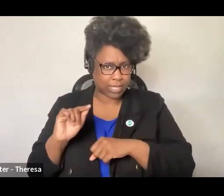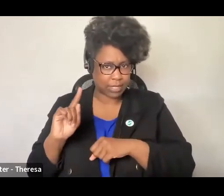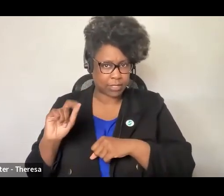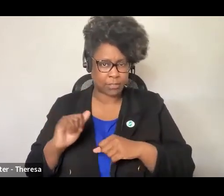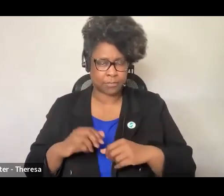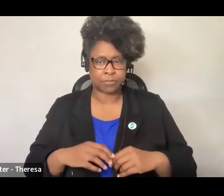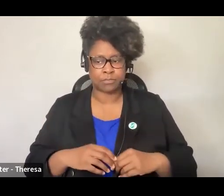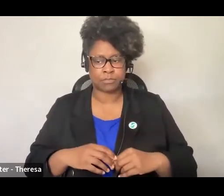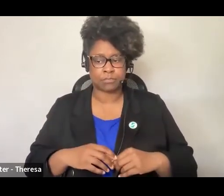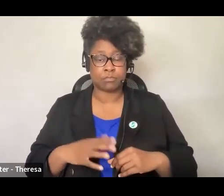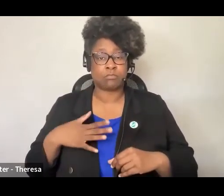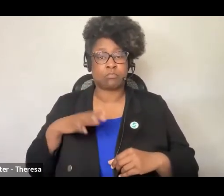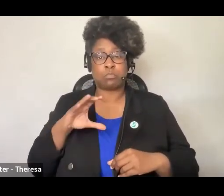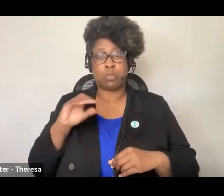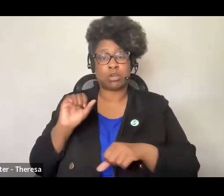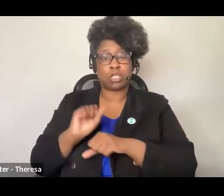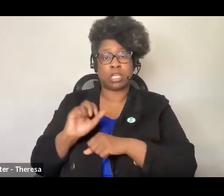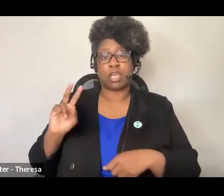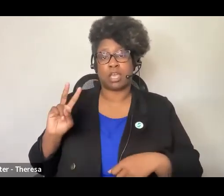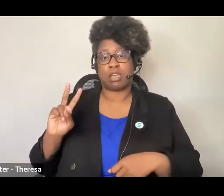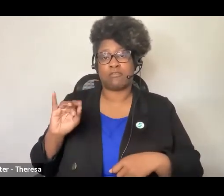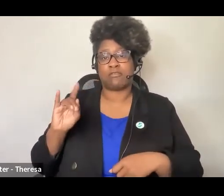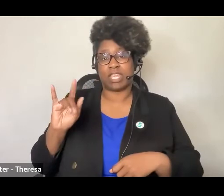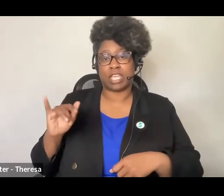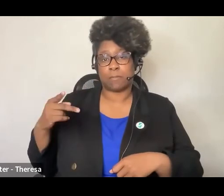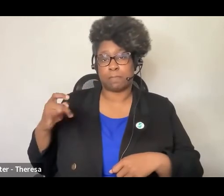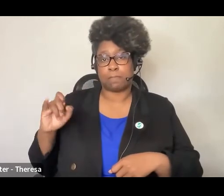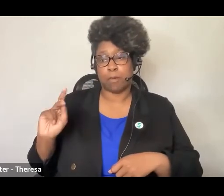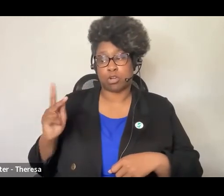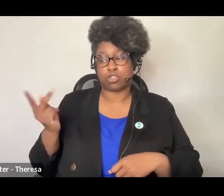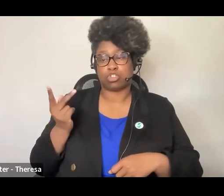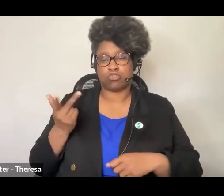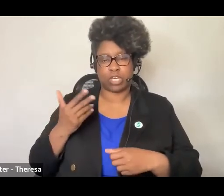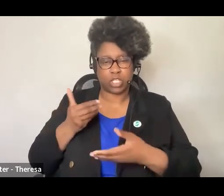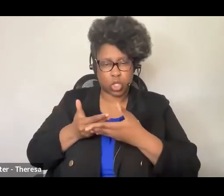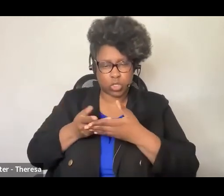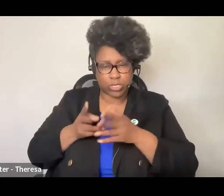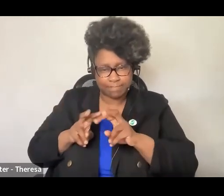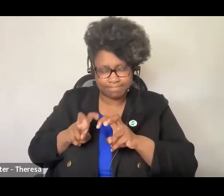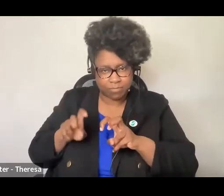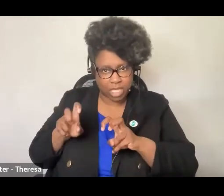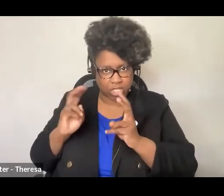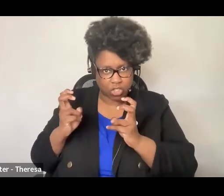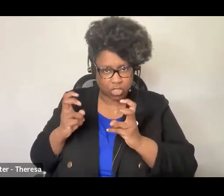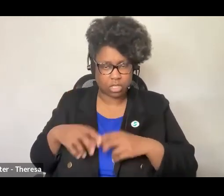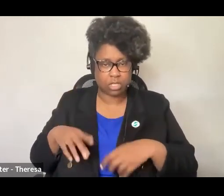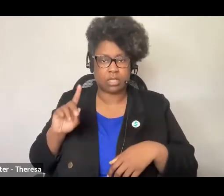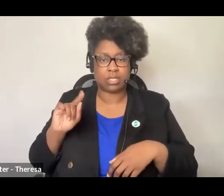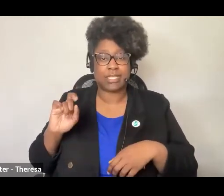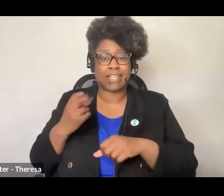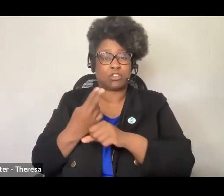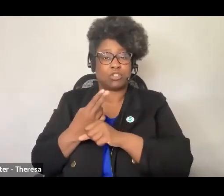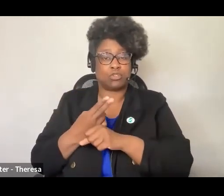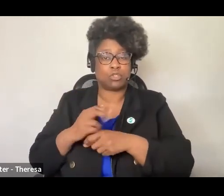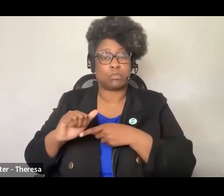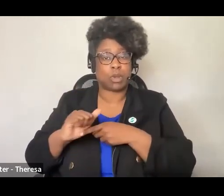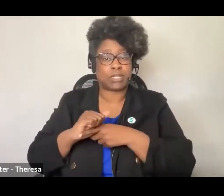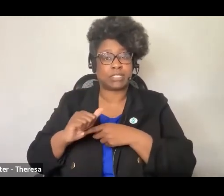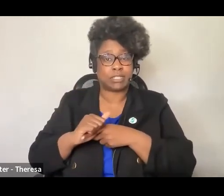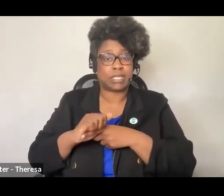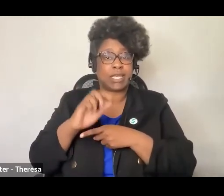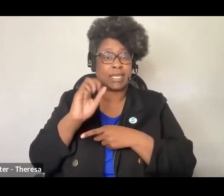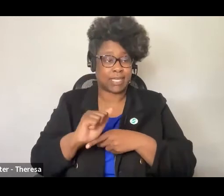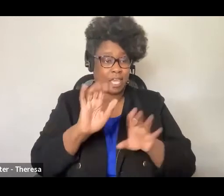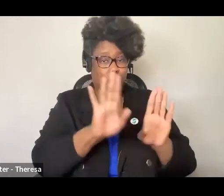As my colleague Vicky Park and I took a close look at this issue, we found a variety of ways in which data use practices either open or close doors for